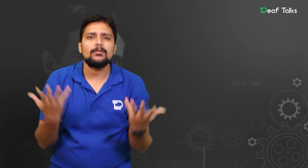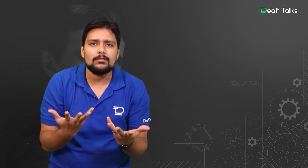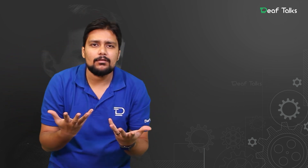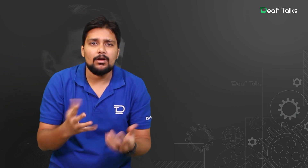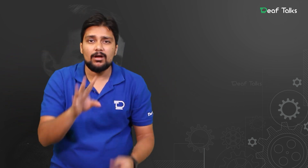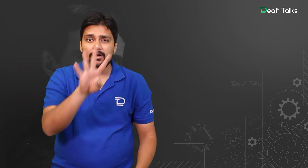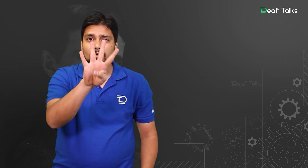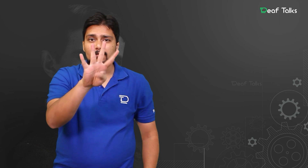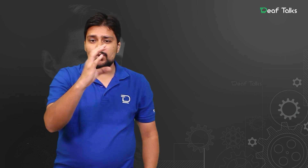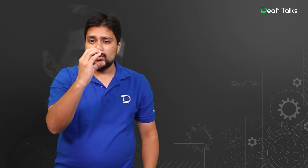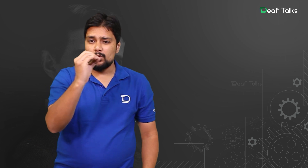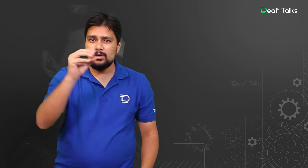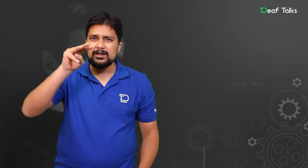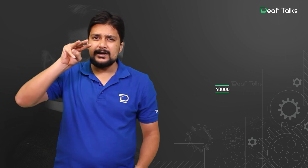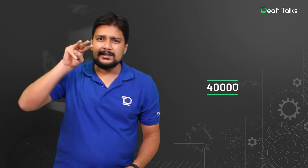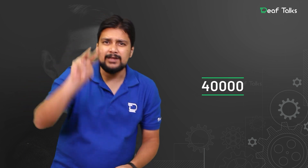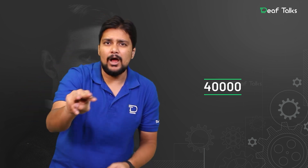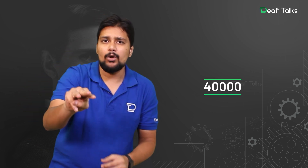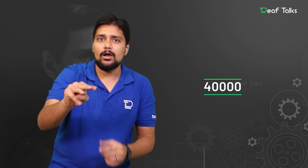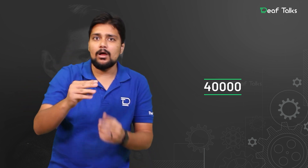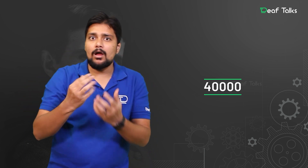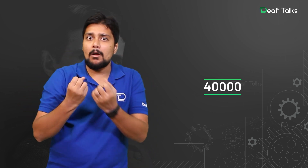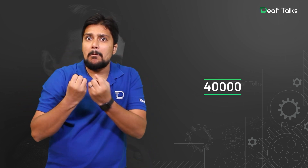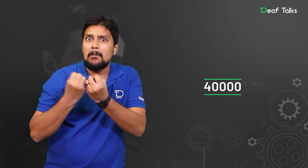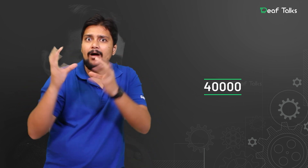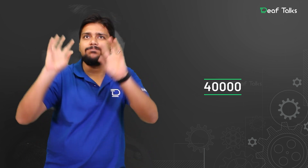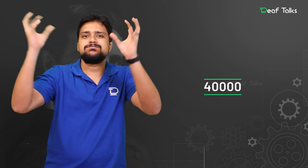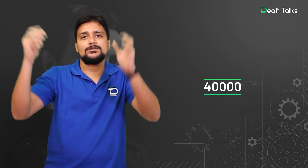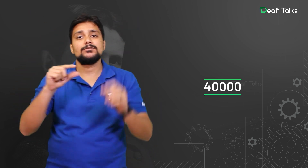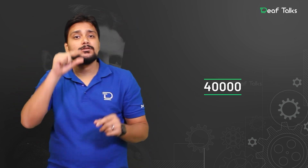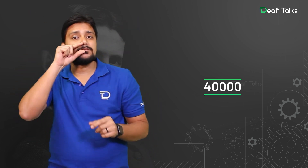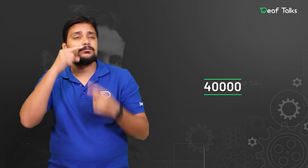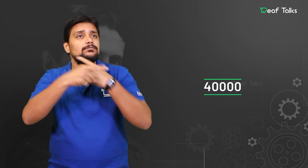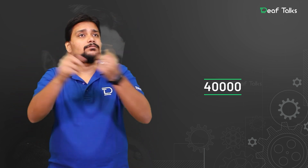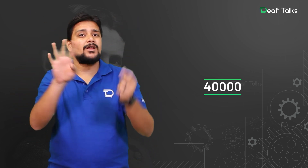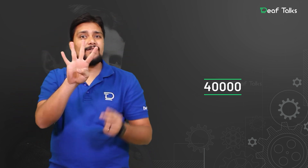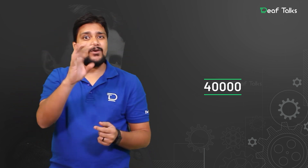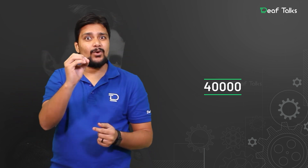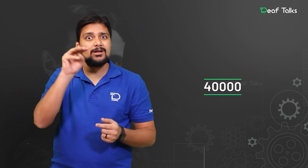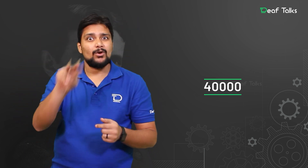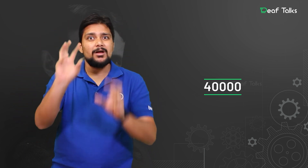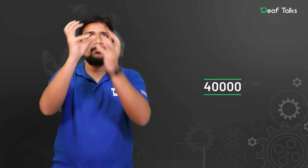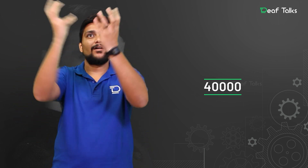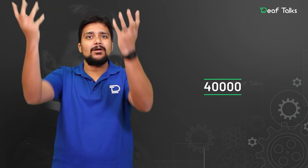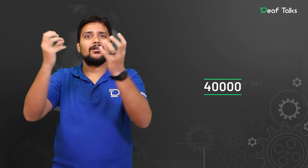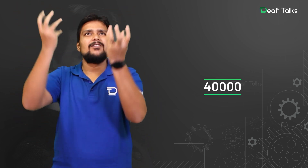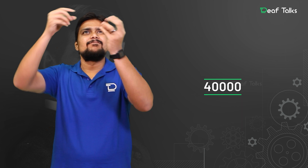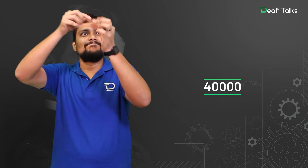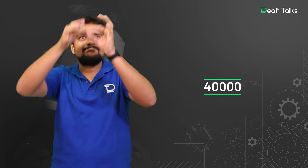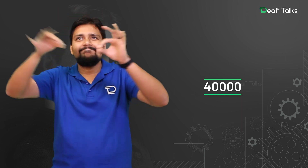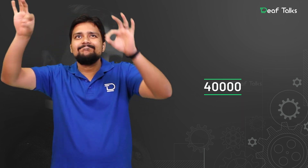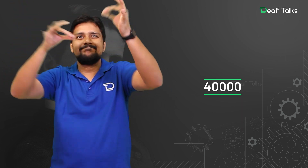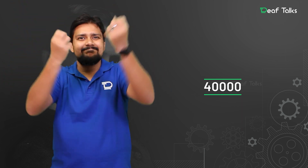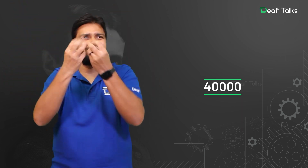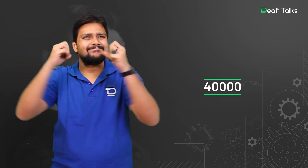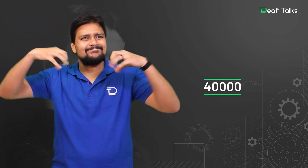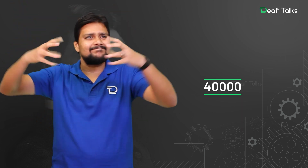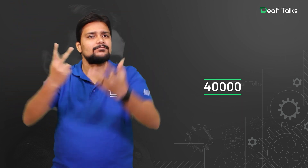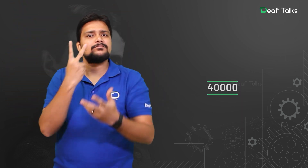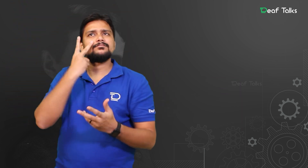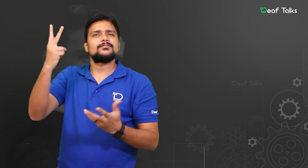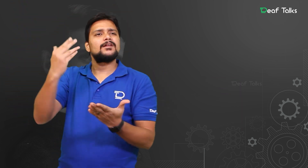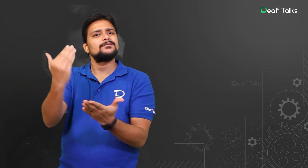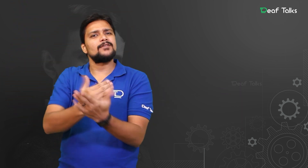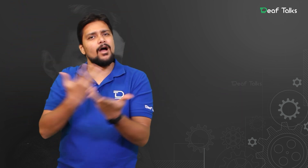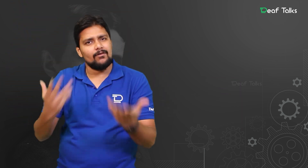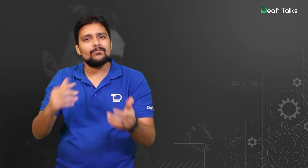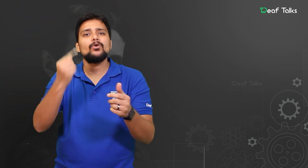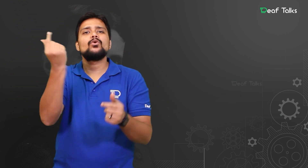and